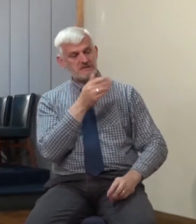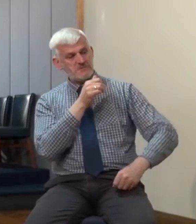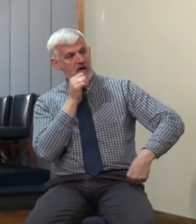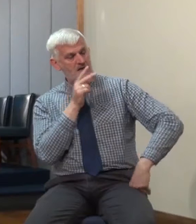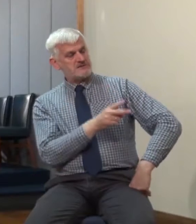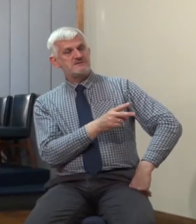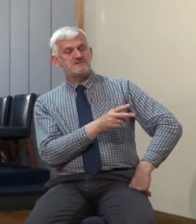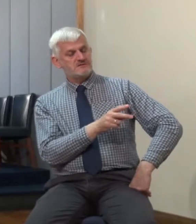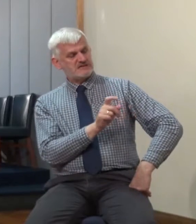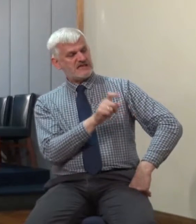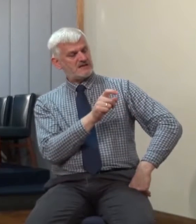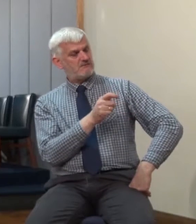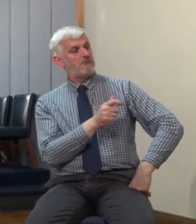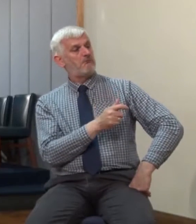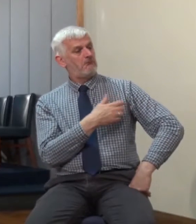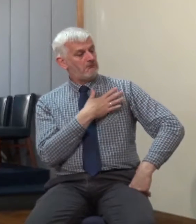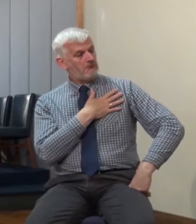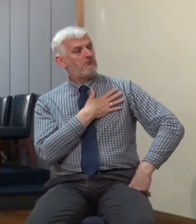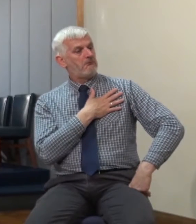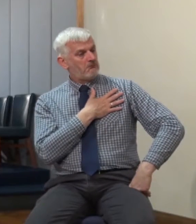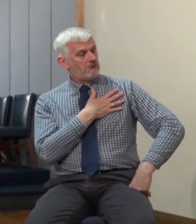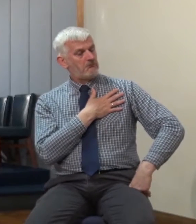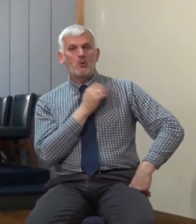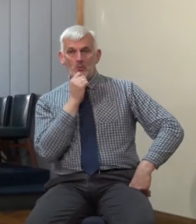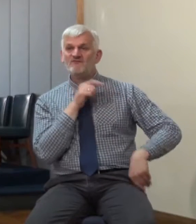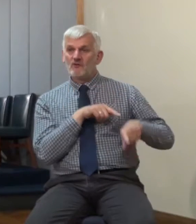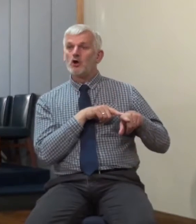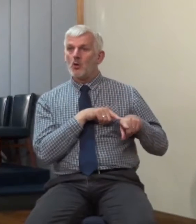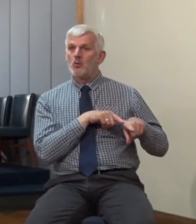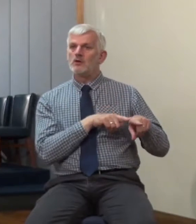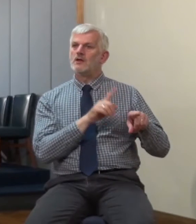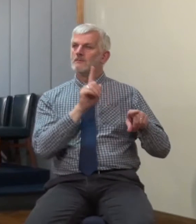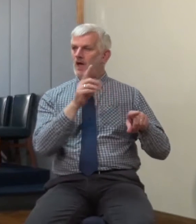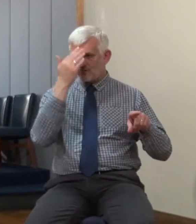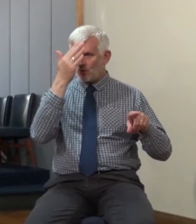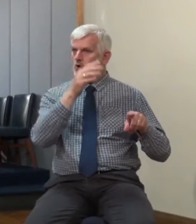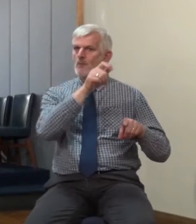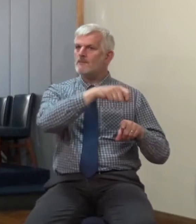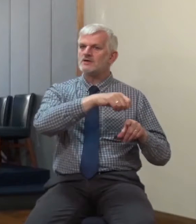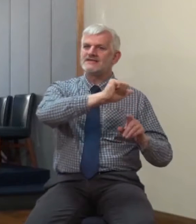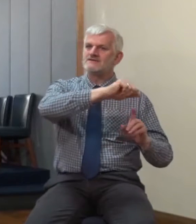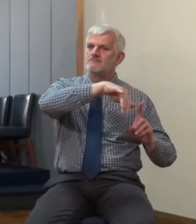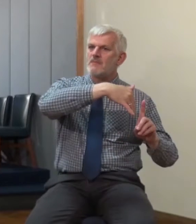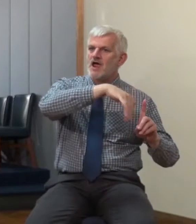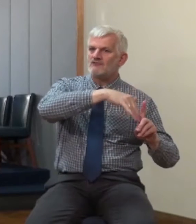are getting involved. And they don't know about the background of those people. And they don't know where they're heading. And they're so exposed